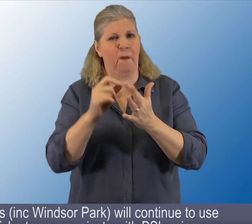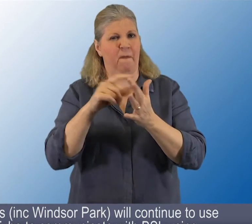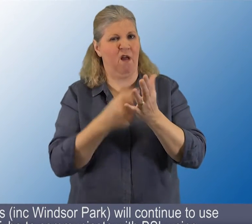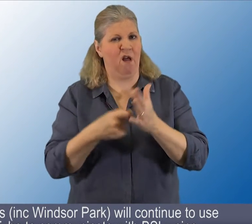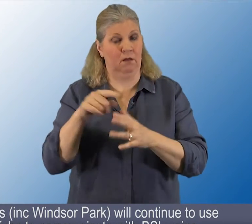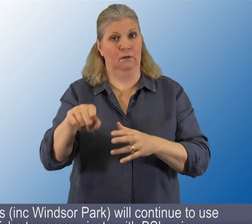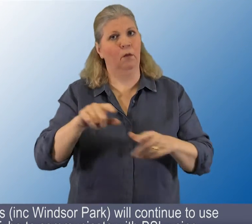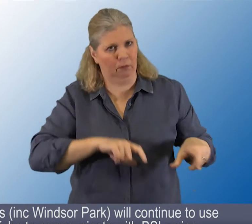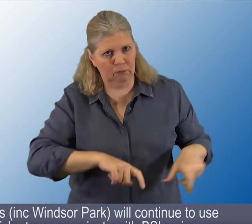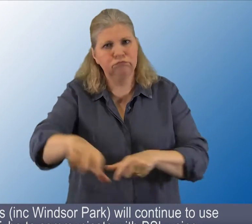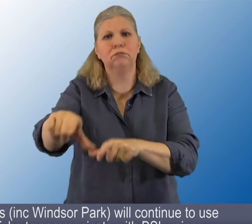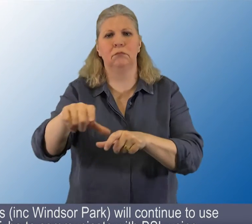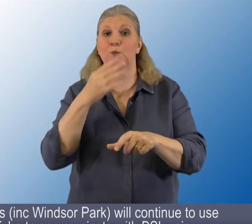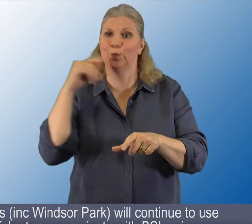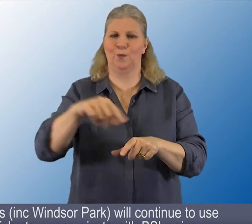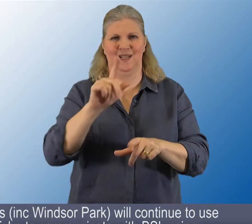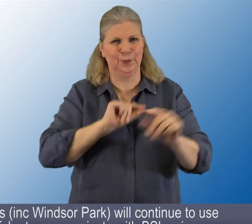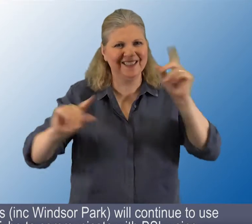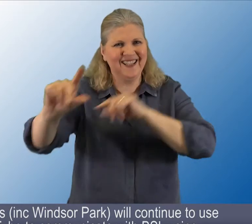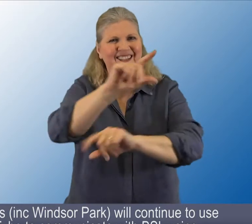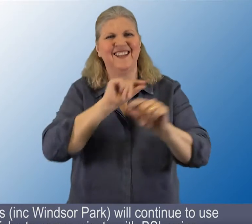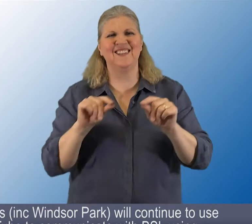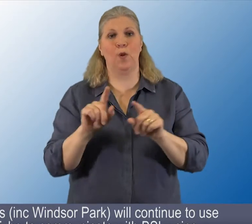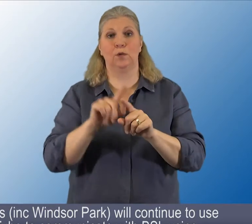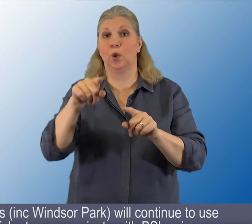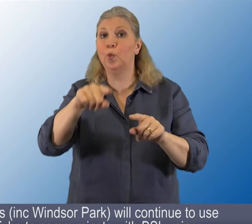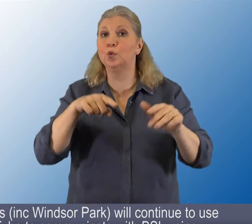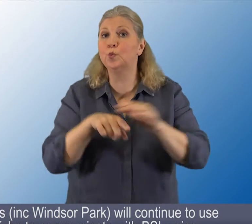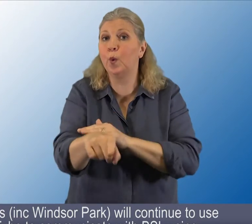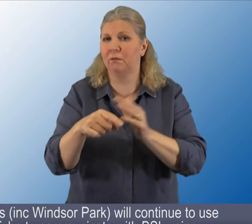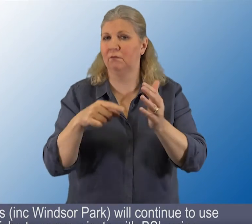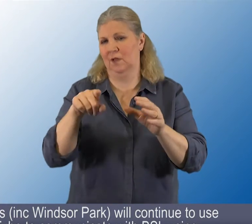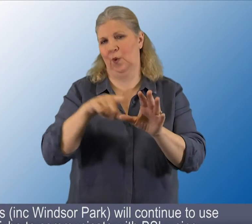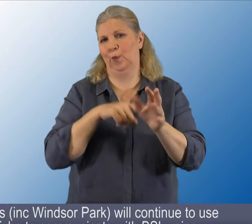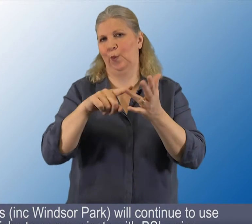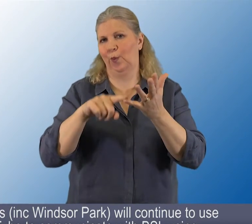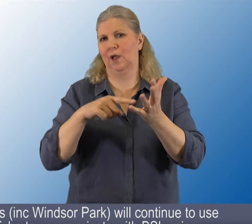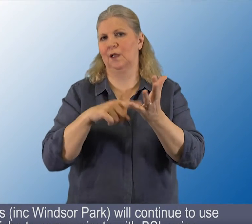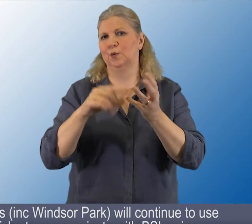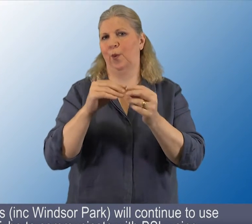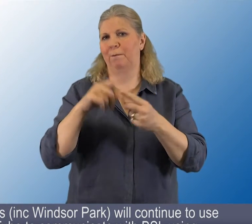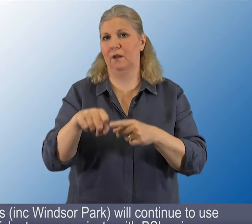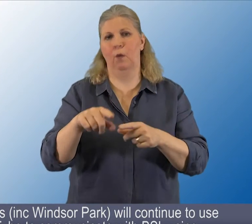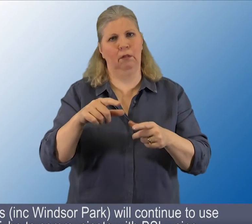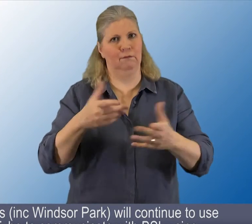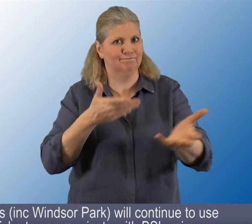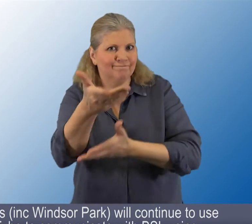Subaction, schools, including Windsor Park, will continue to use Twitter and YouTube to communicate with BSL using